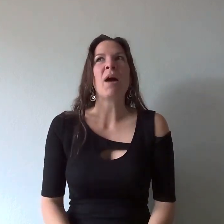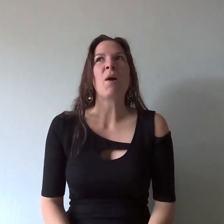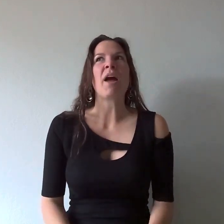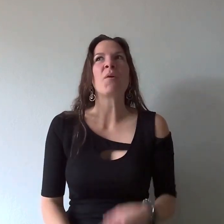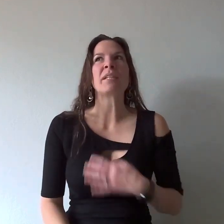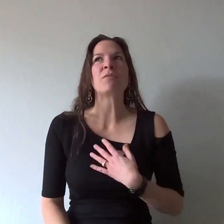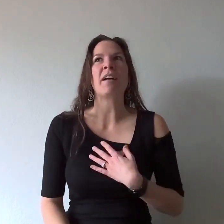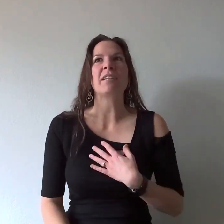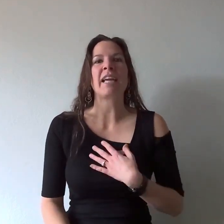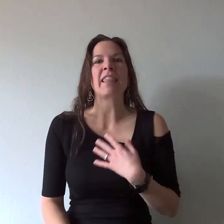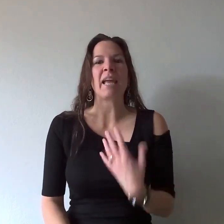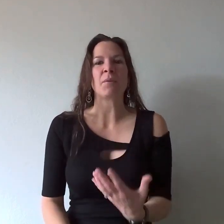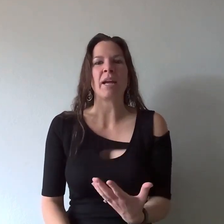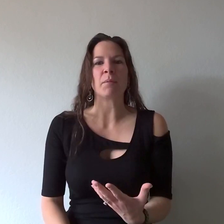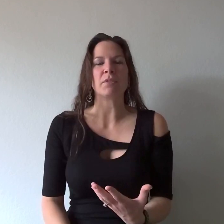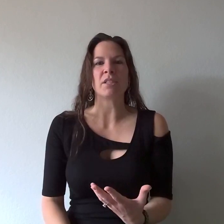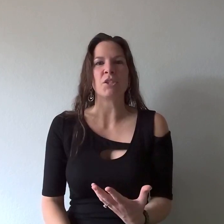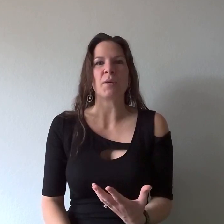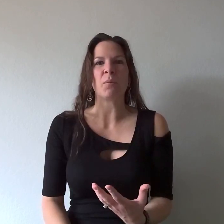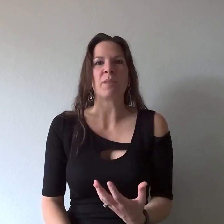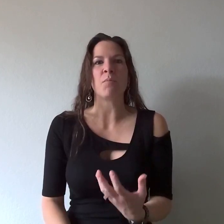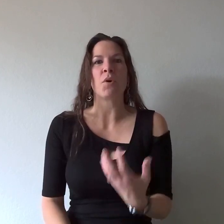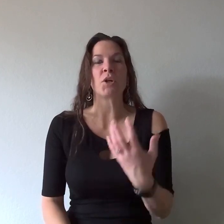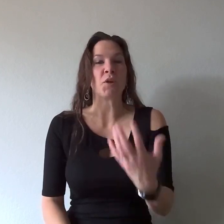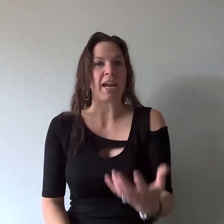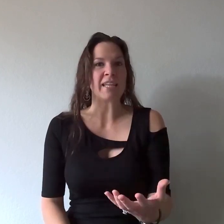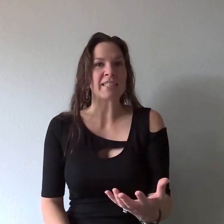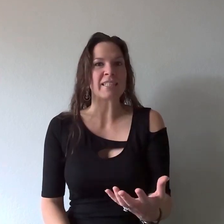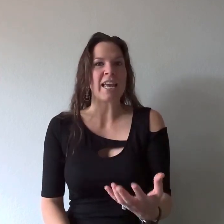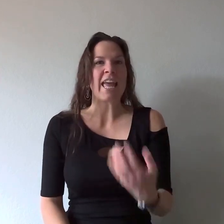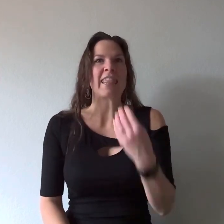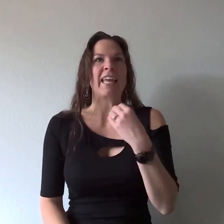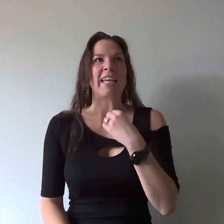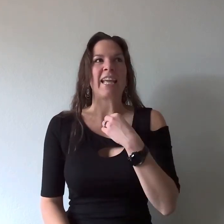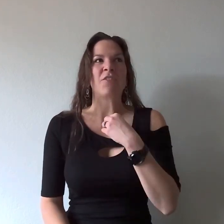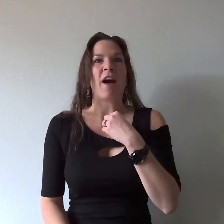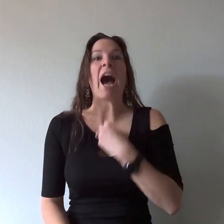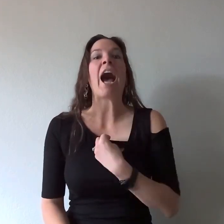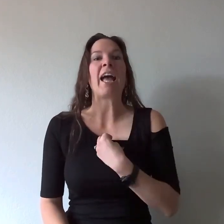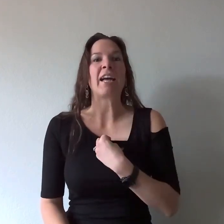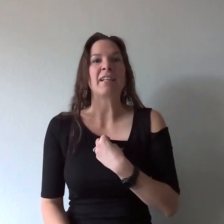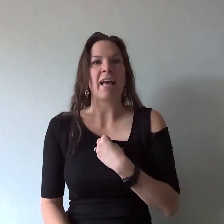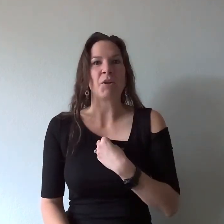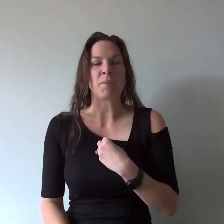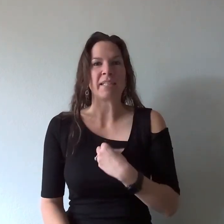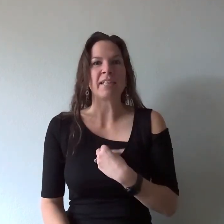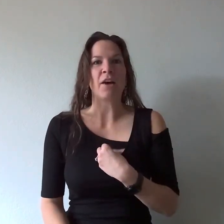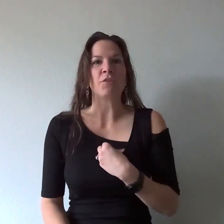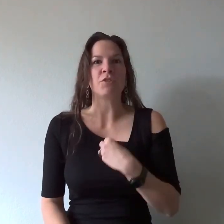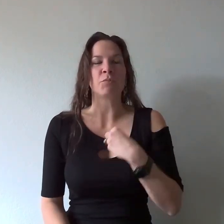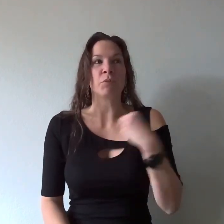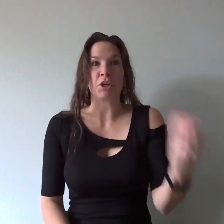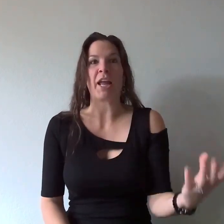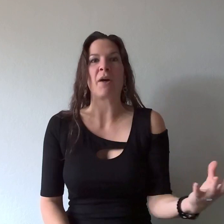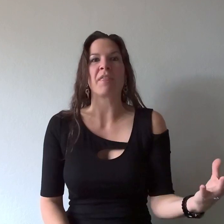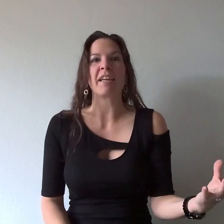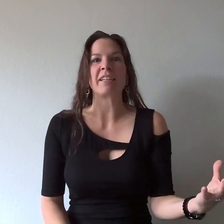I always felt like they were able to do it with more grace than if I allowed myself to blurt out things